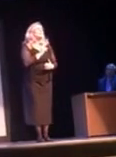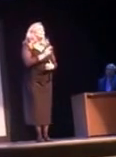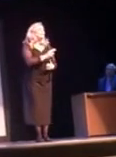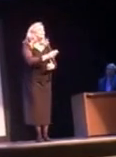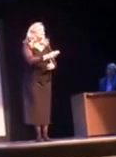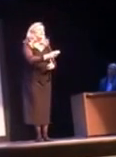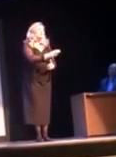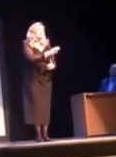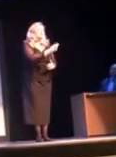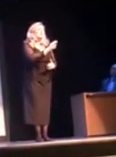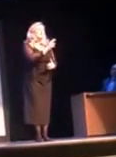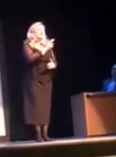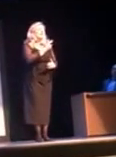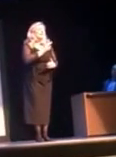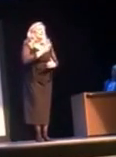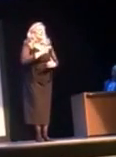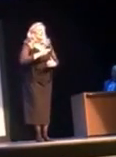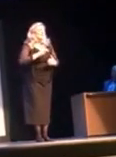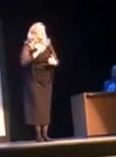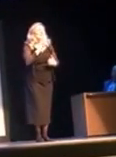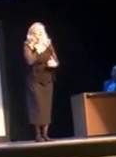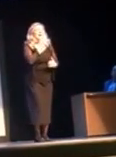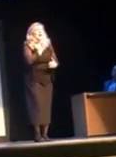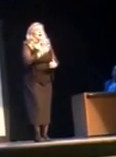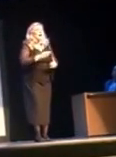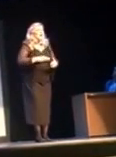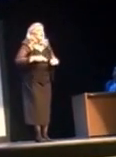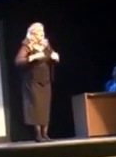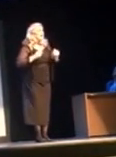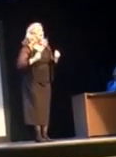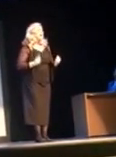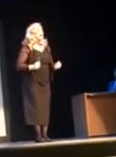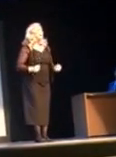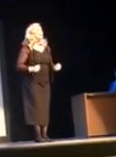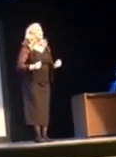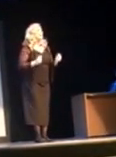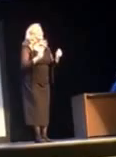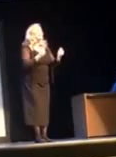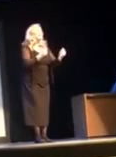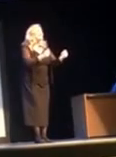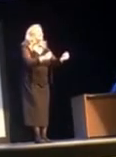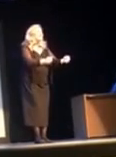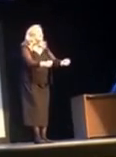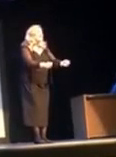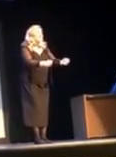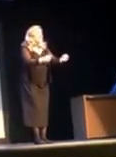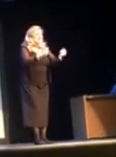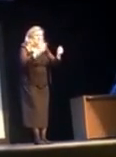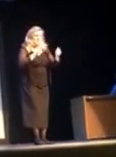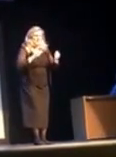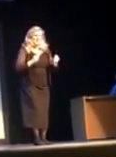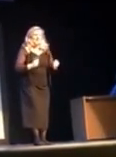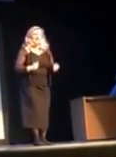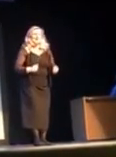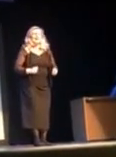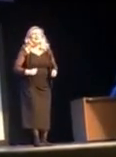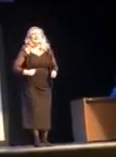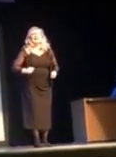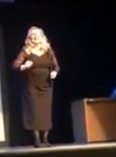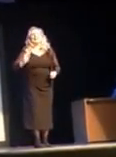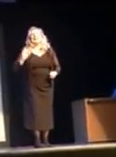you. You are a gift to